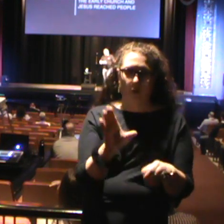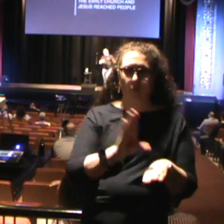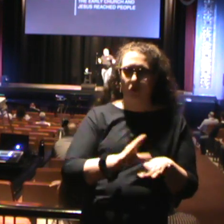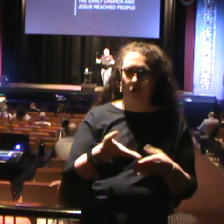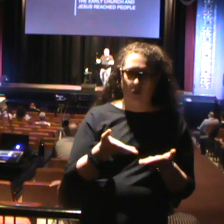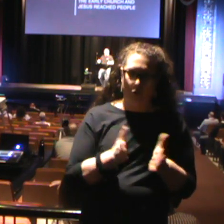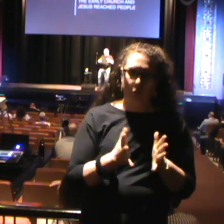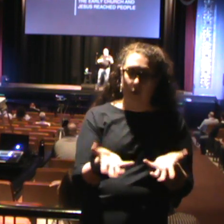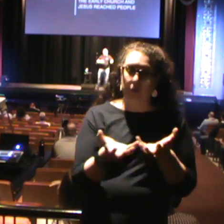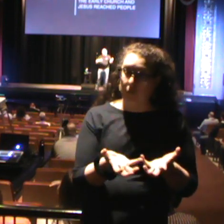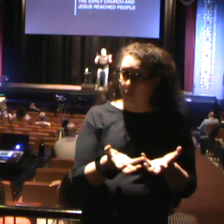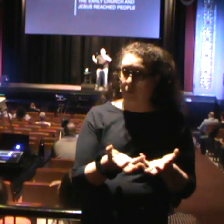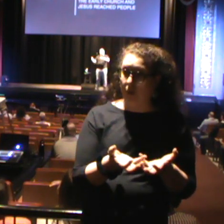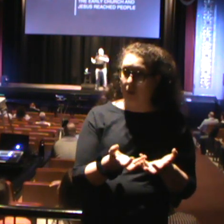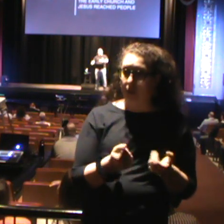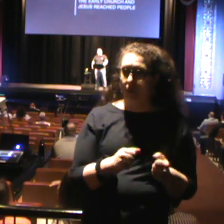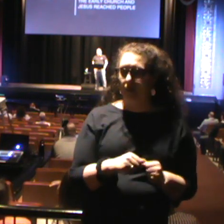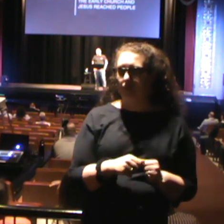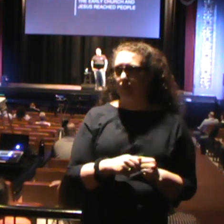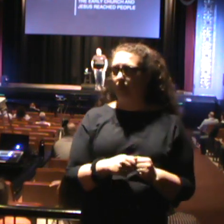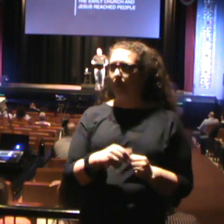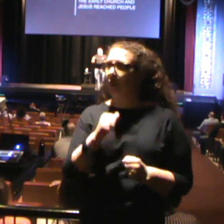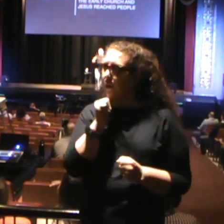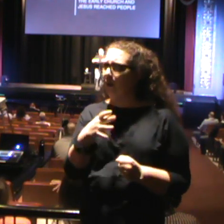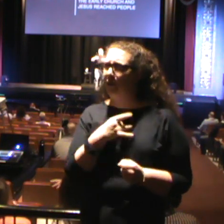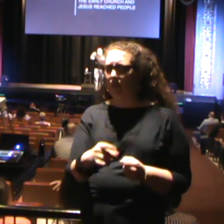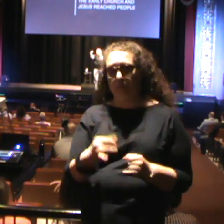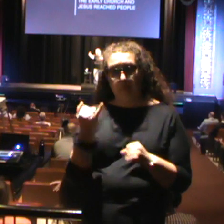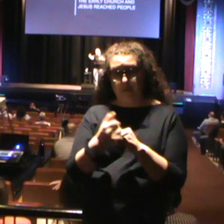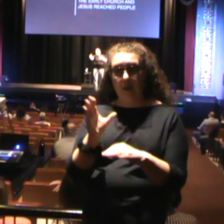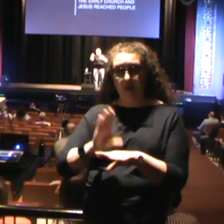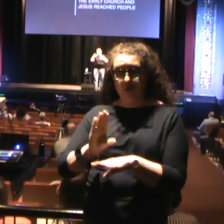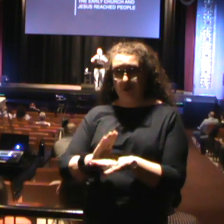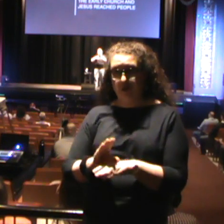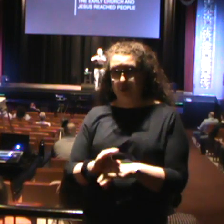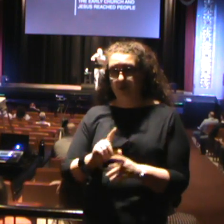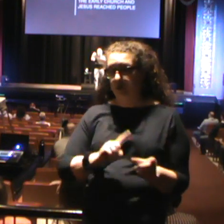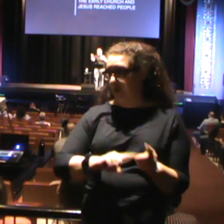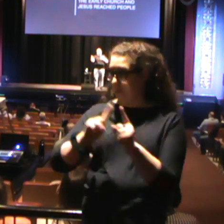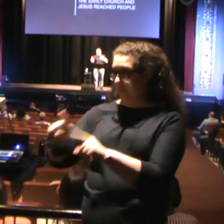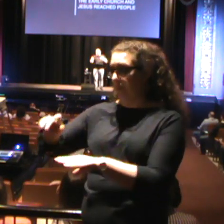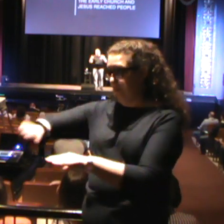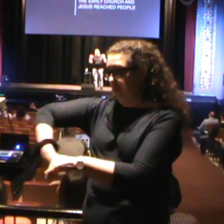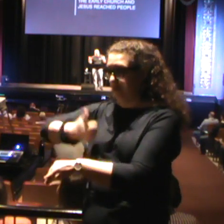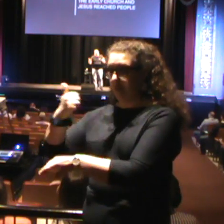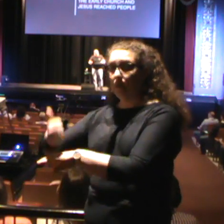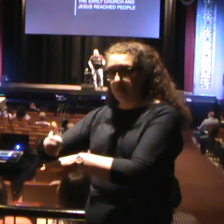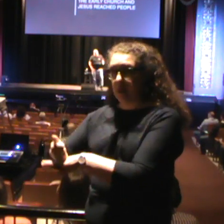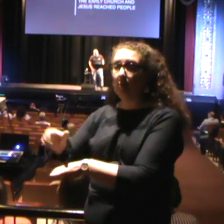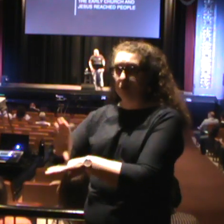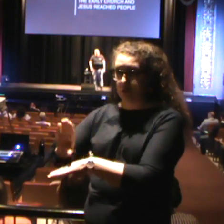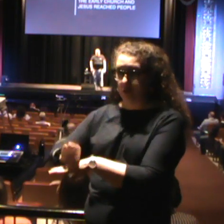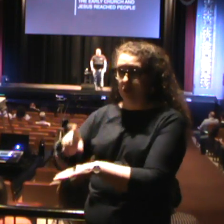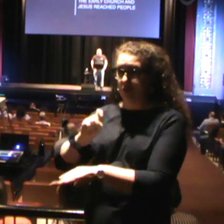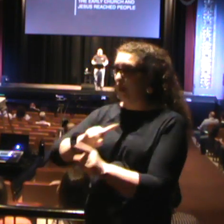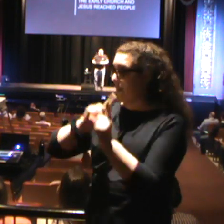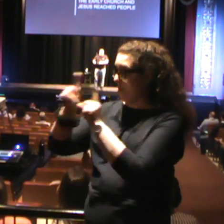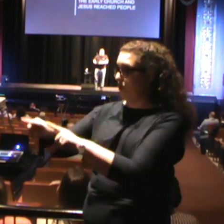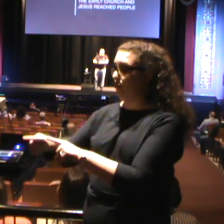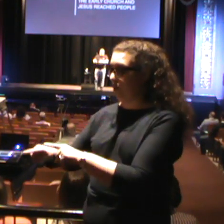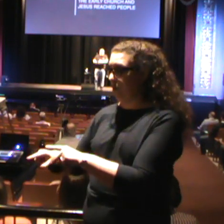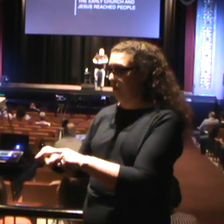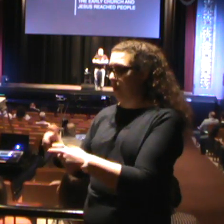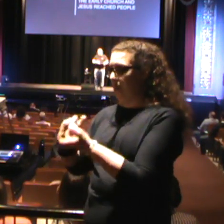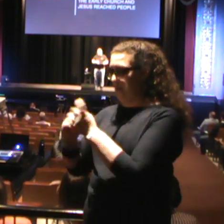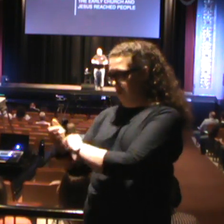as a senior pastor, when I came into my first senior pastor, having to assimilate into what is already there, and it's very difficult. And